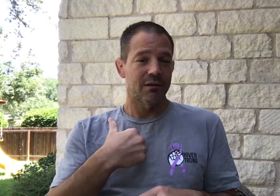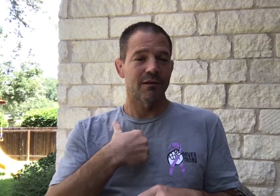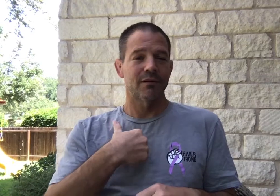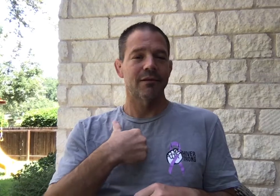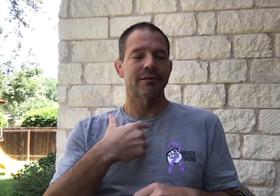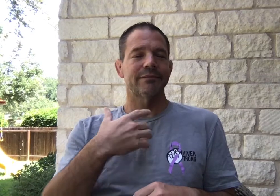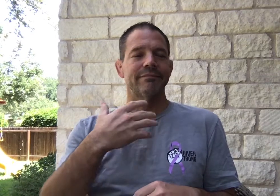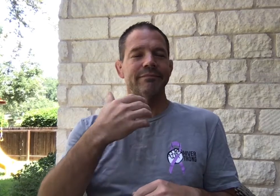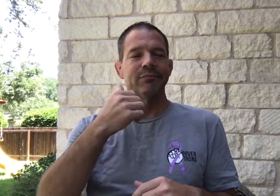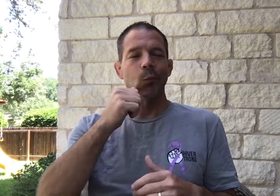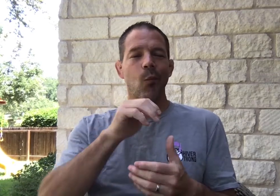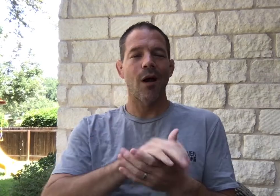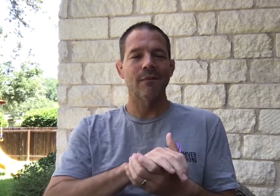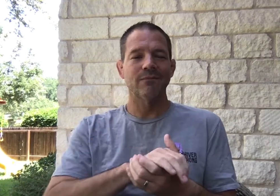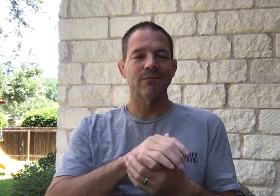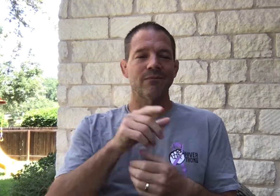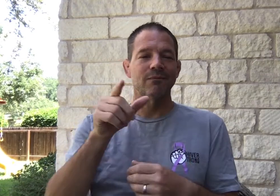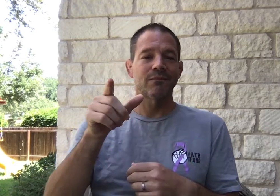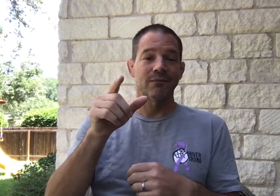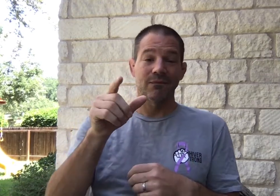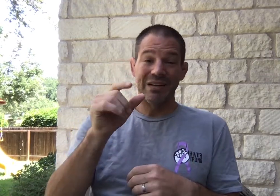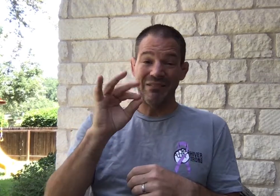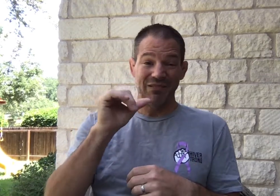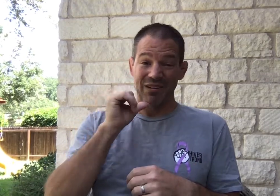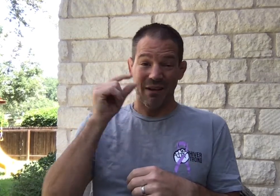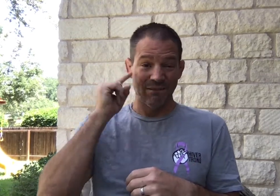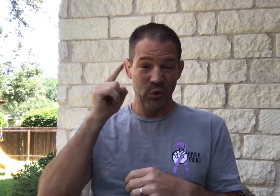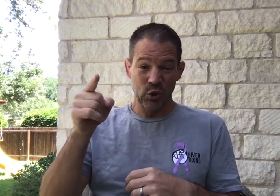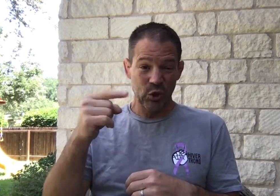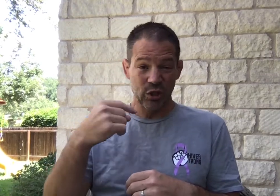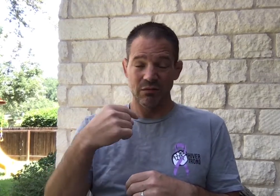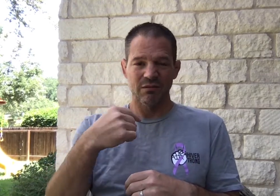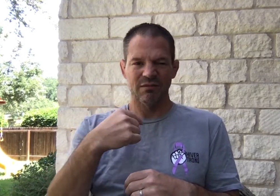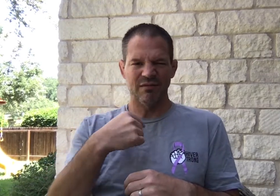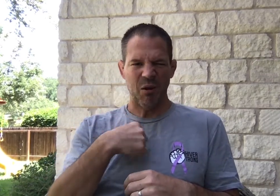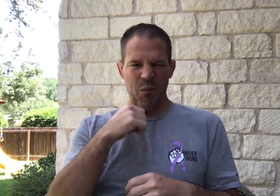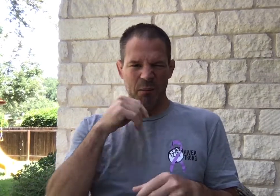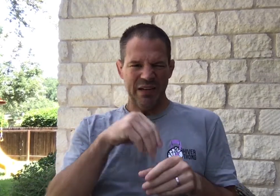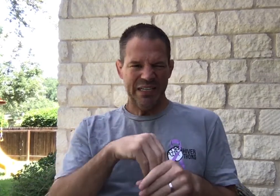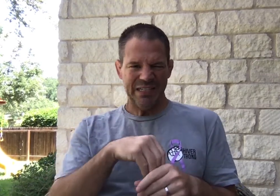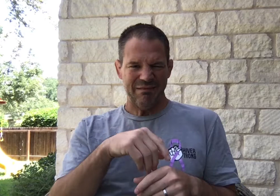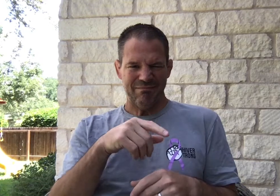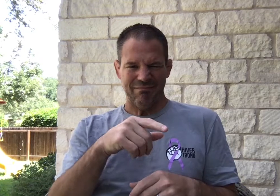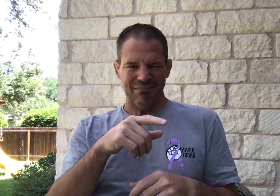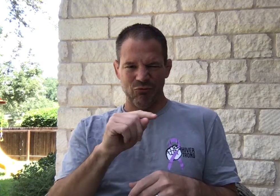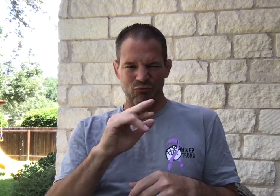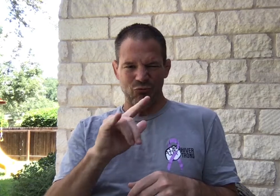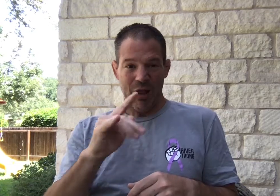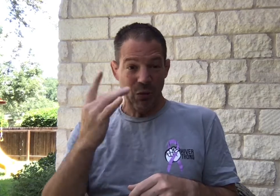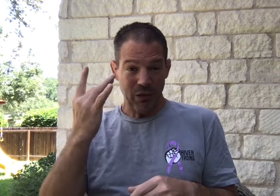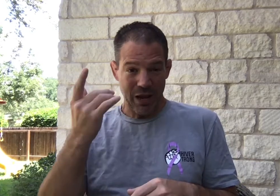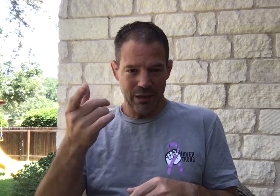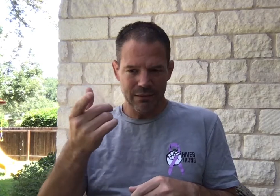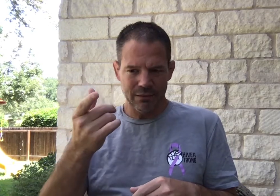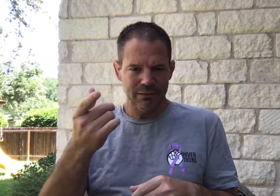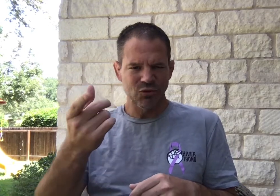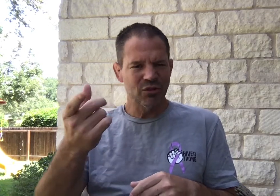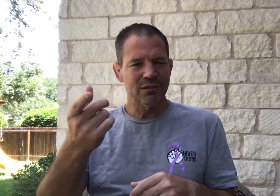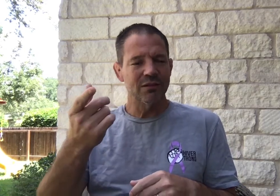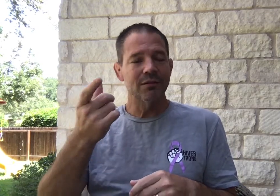my wife, if it wasn't for Shannon, I wouldn't be part of this trial. And the reason is